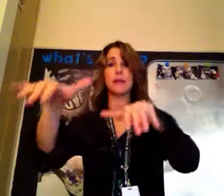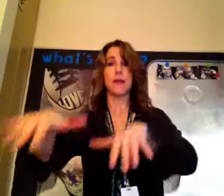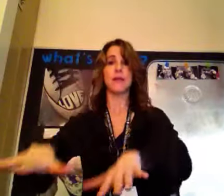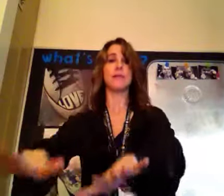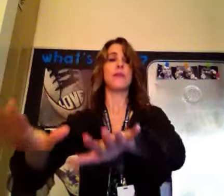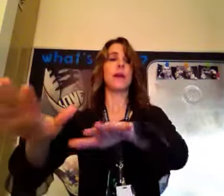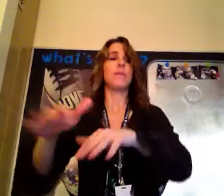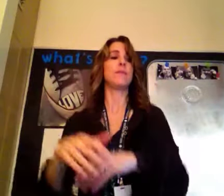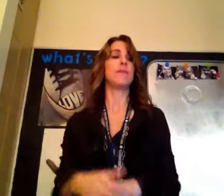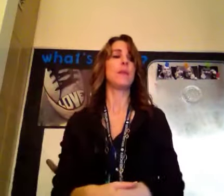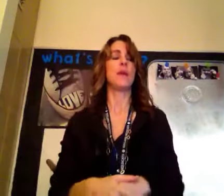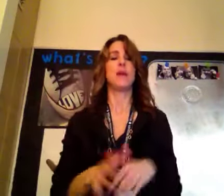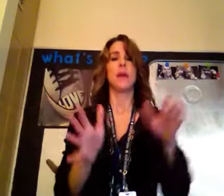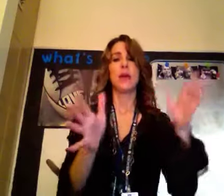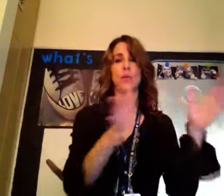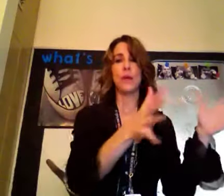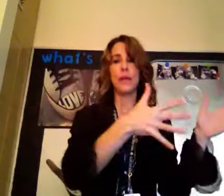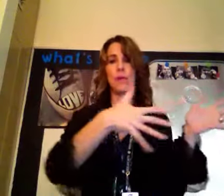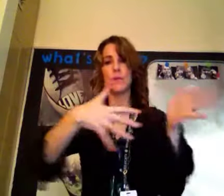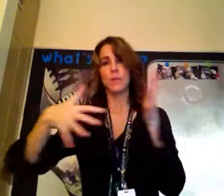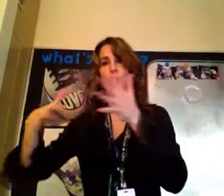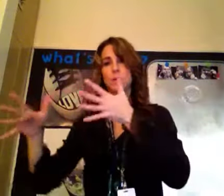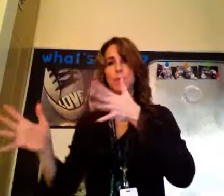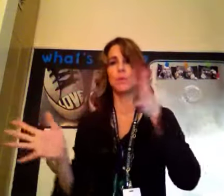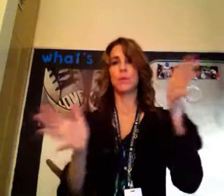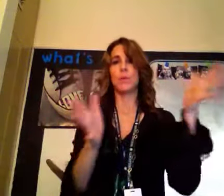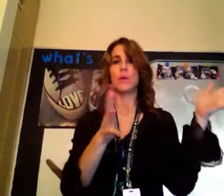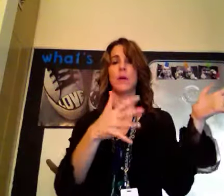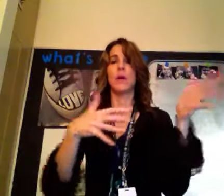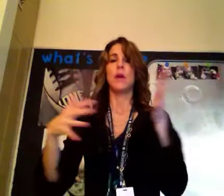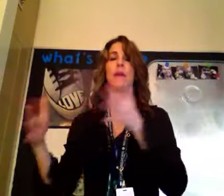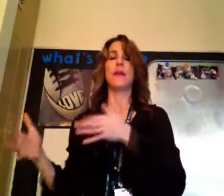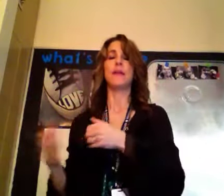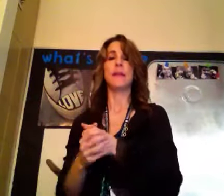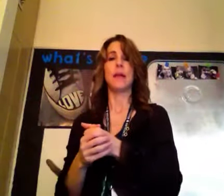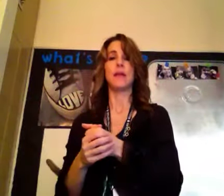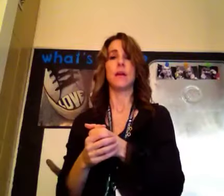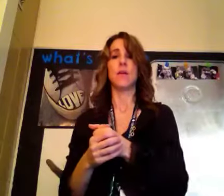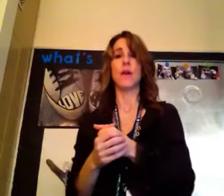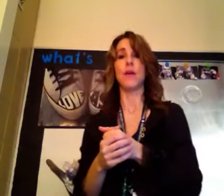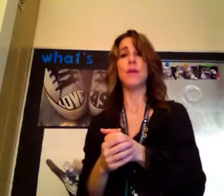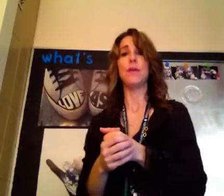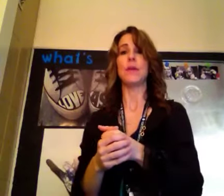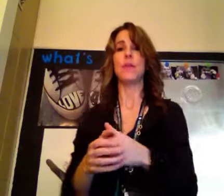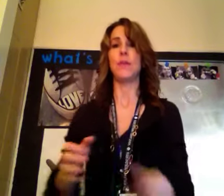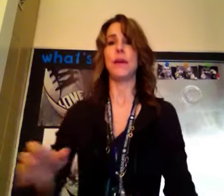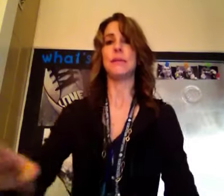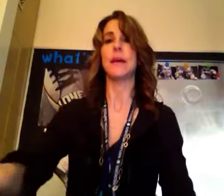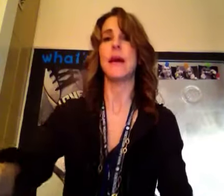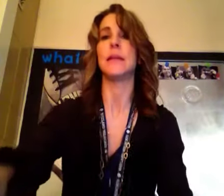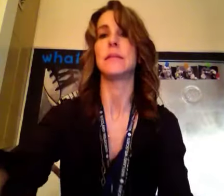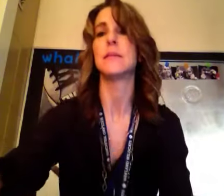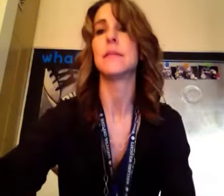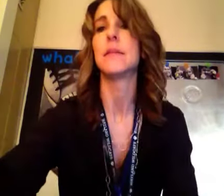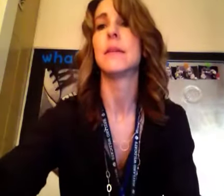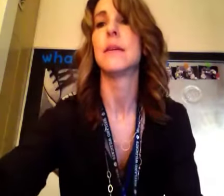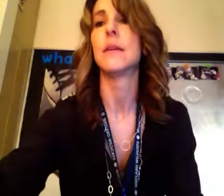sense, right? And windy. And that is the end of our Unit 3 signs. Agenre of utmost. Every The In Mm. Yeah There